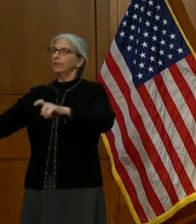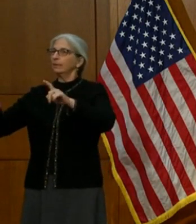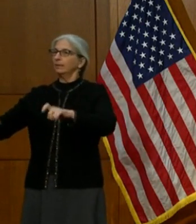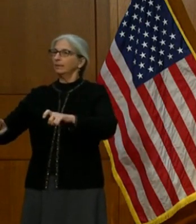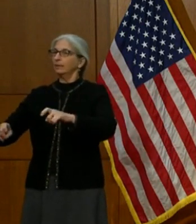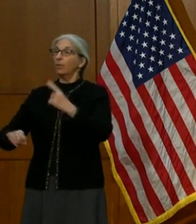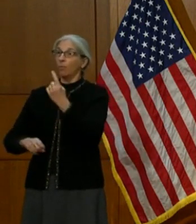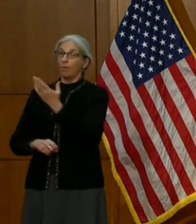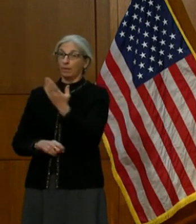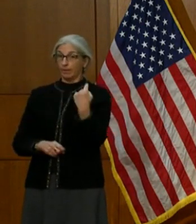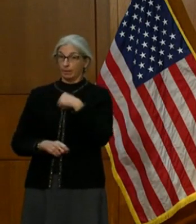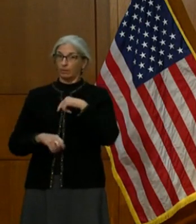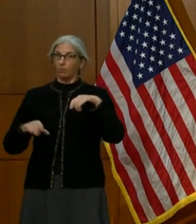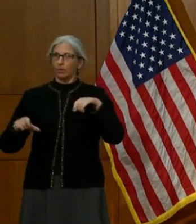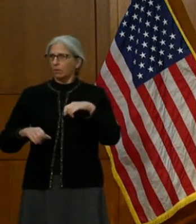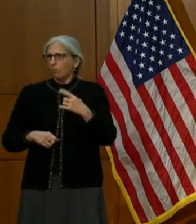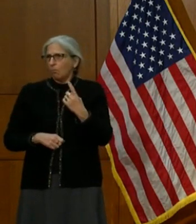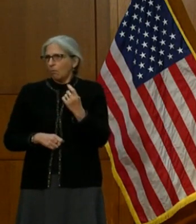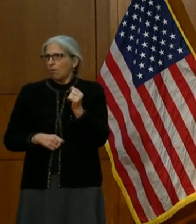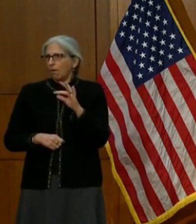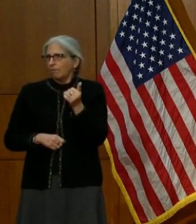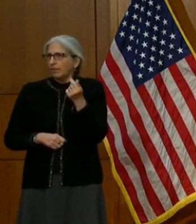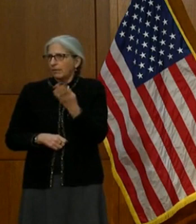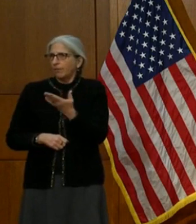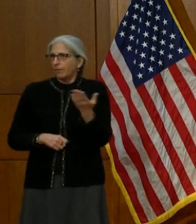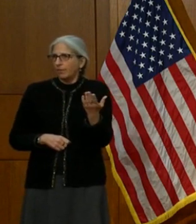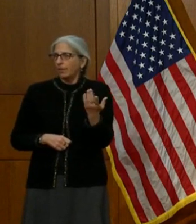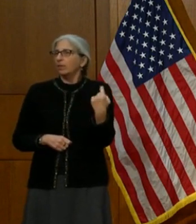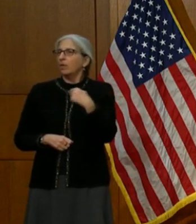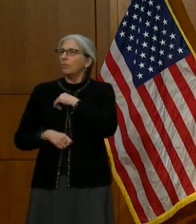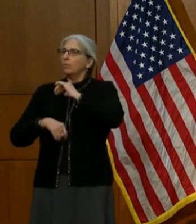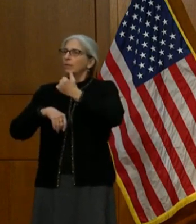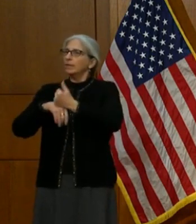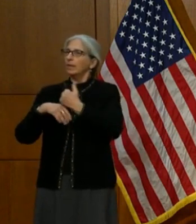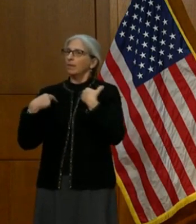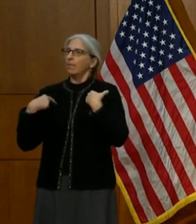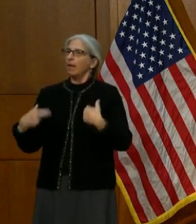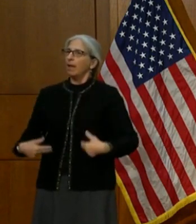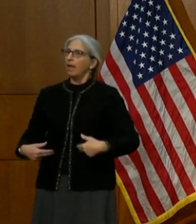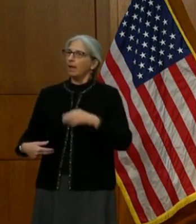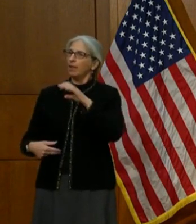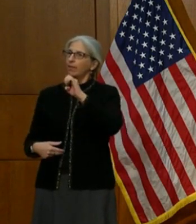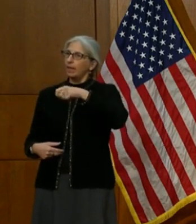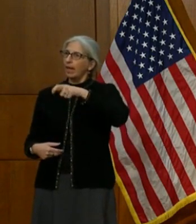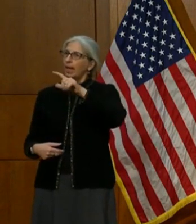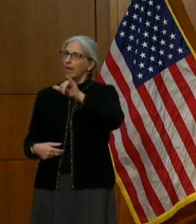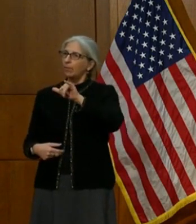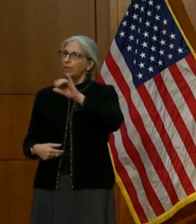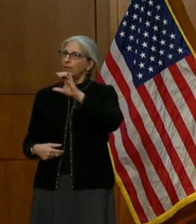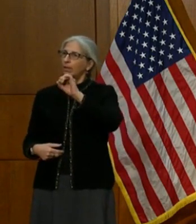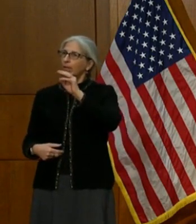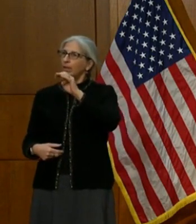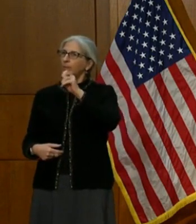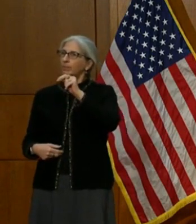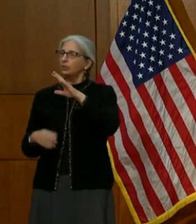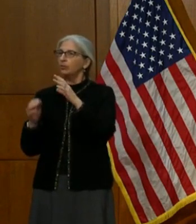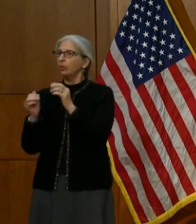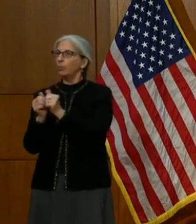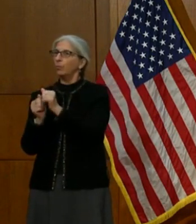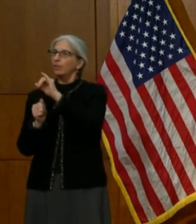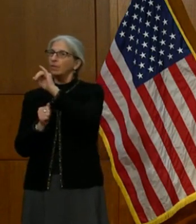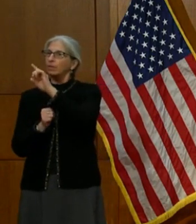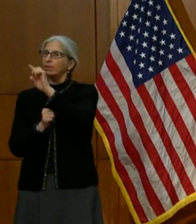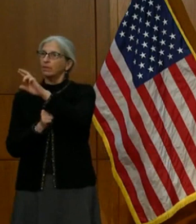address that, one of several things, was to form our Health Equity Commission. Dr. Janice Underwood leads that.